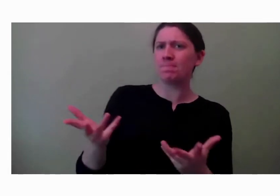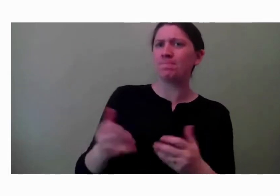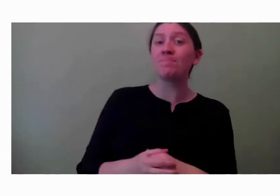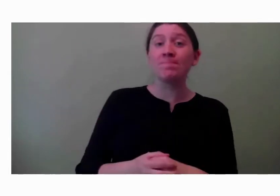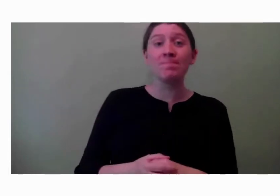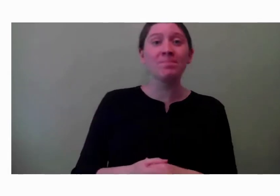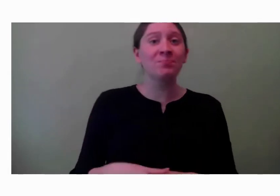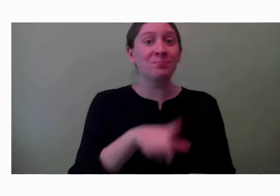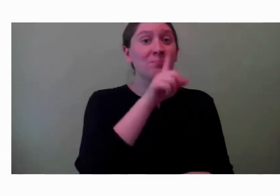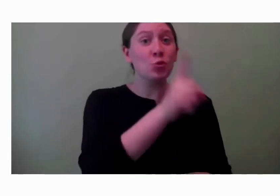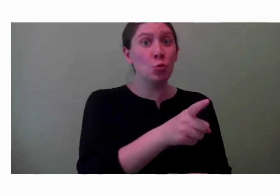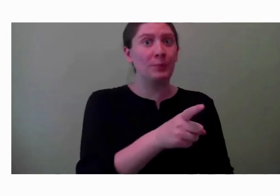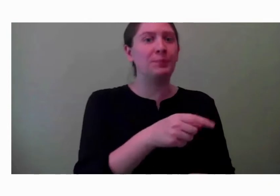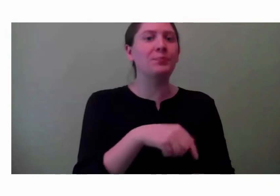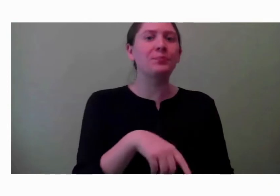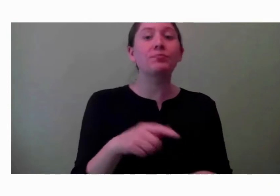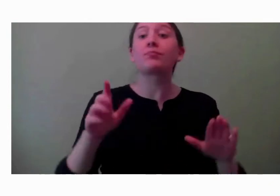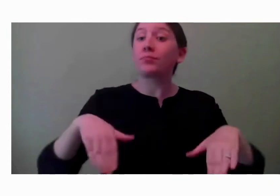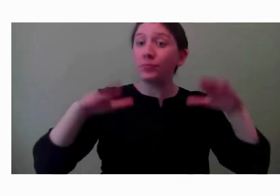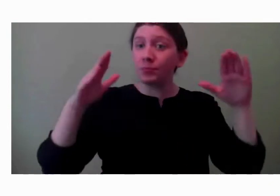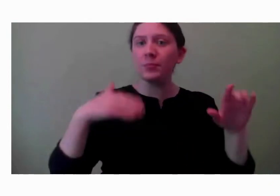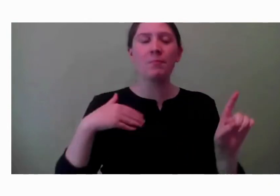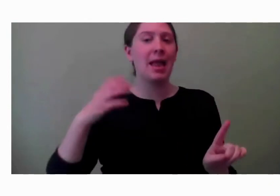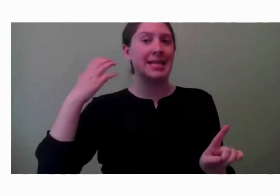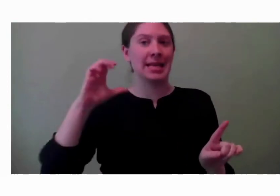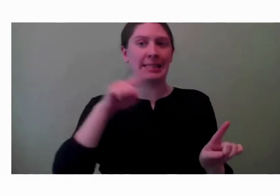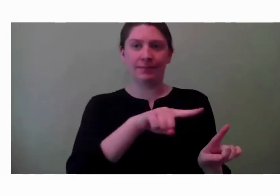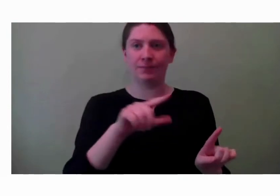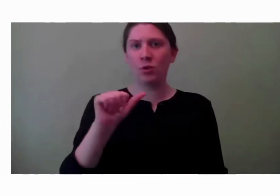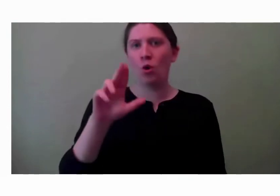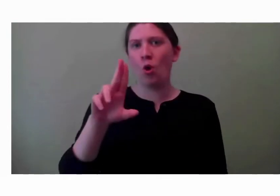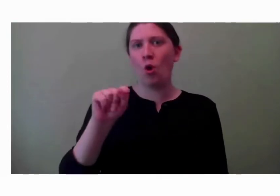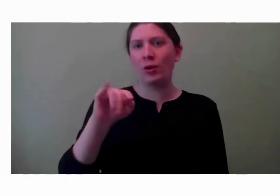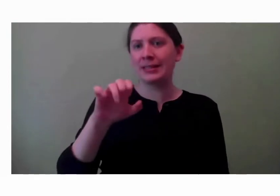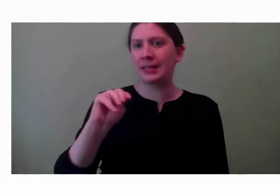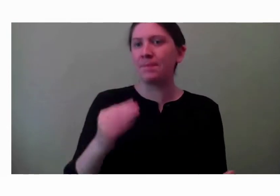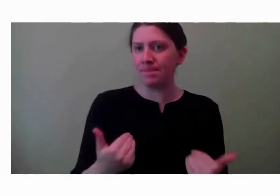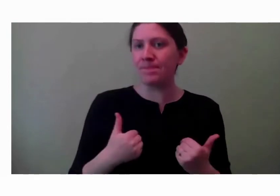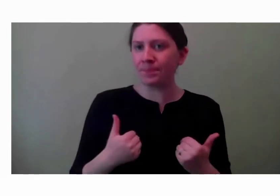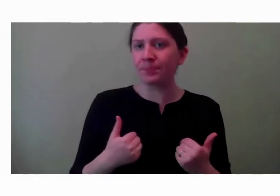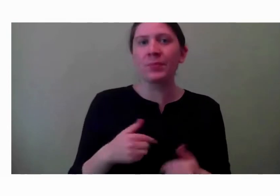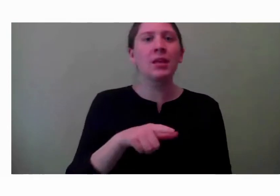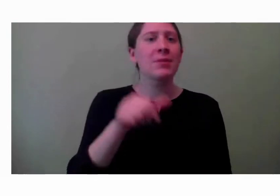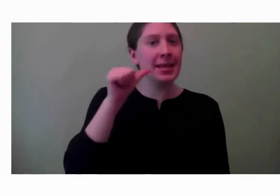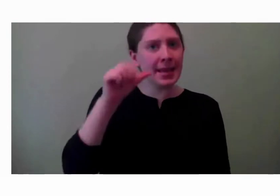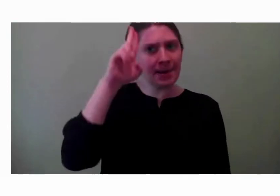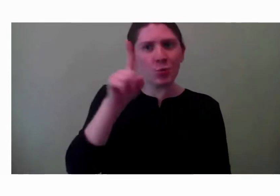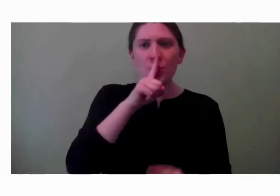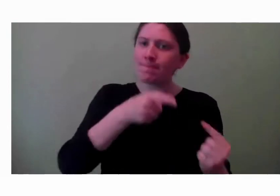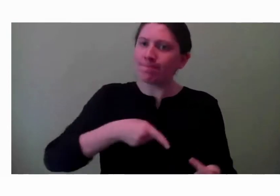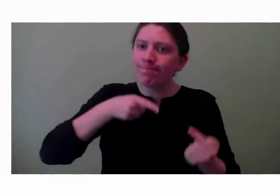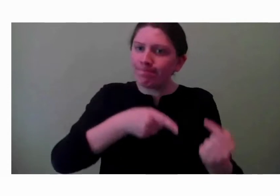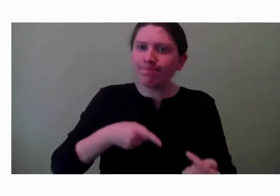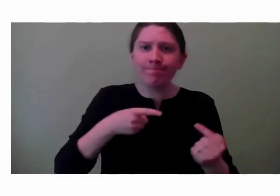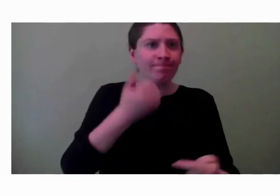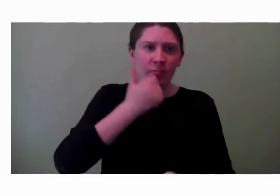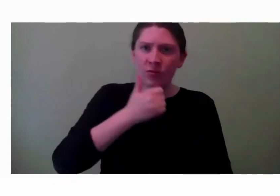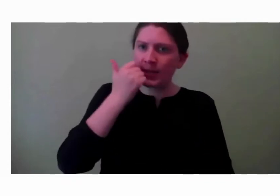So, growing up, I had a cousin who had autism and saw the struggles that my aunt and uncle experienced on a daily basis trying to find